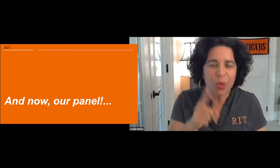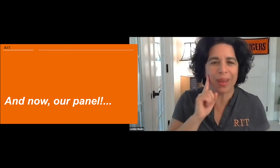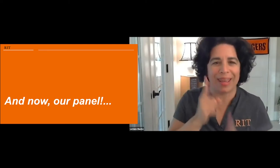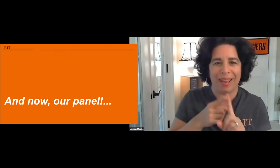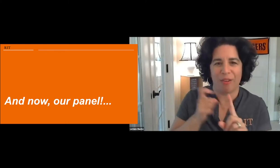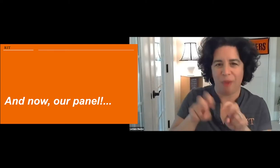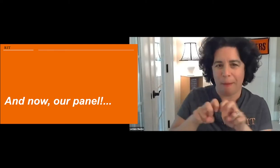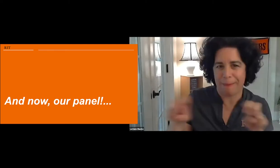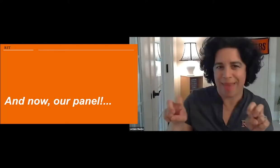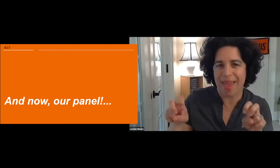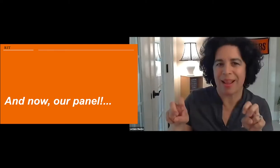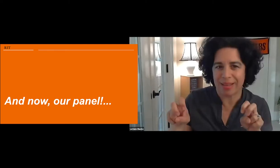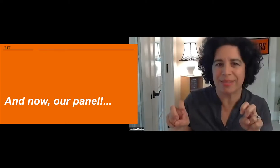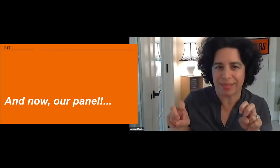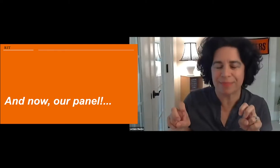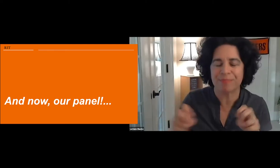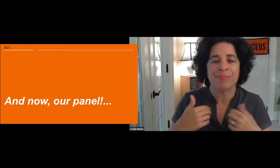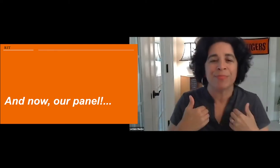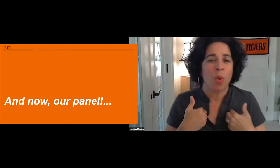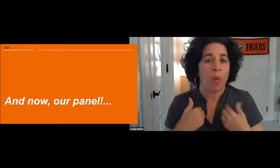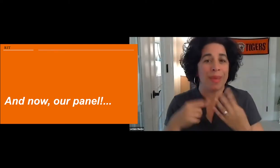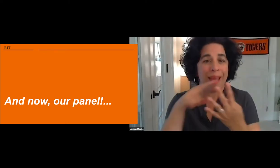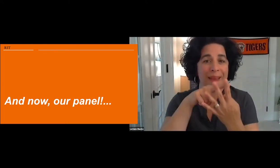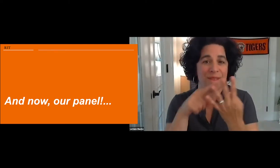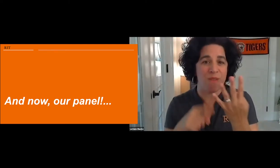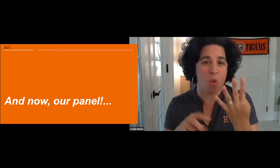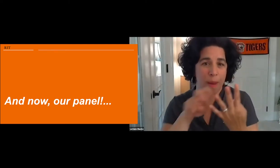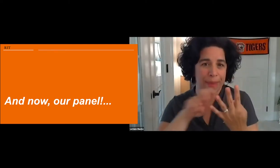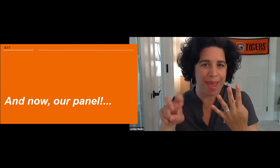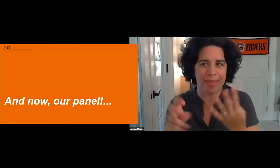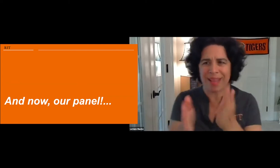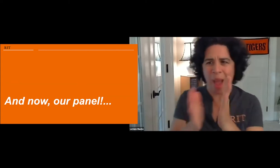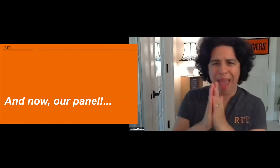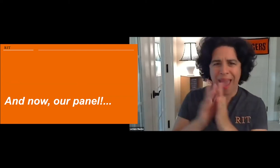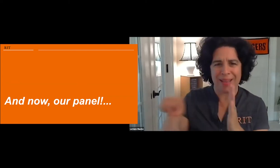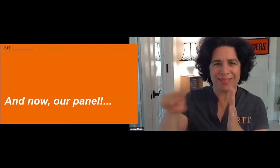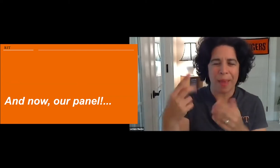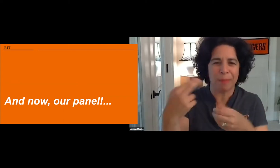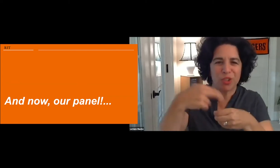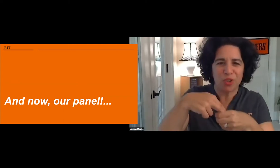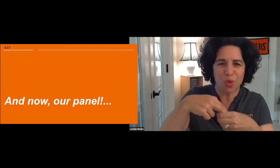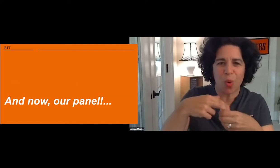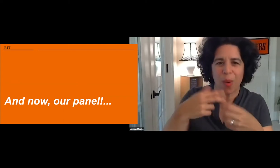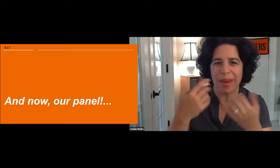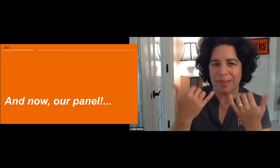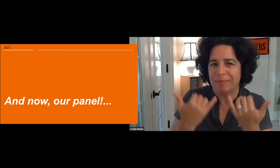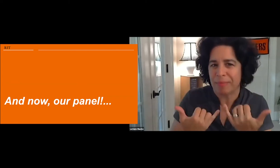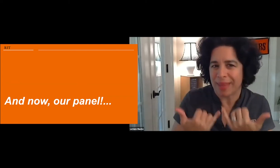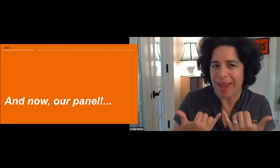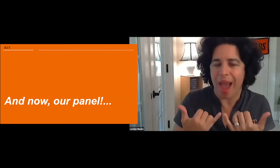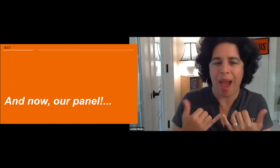fun part and I want you to hear from our panelists. We have four panelists this evening and I'm